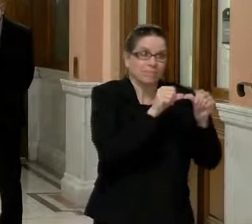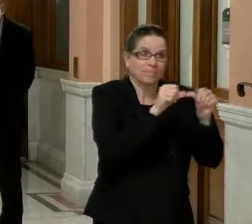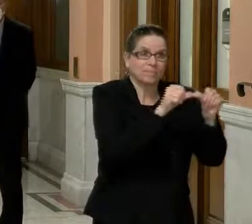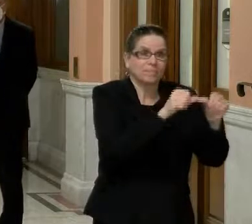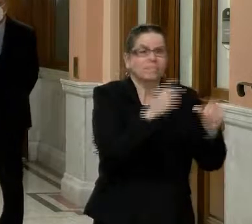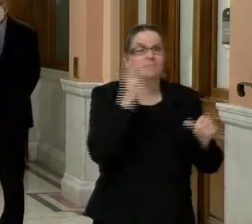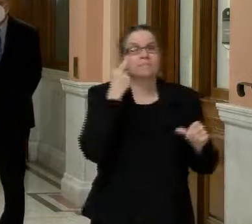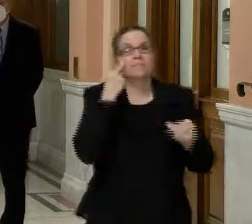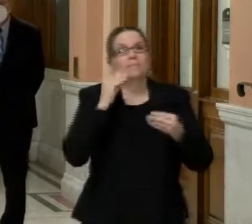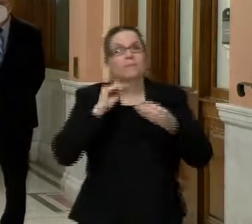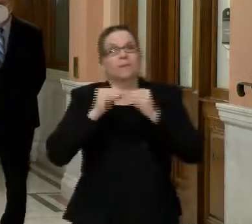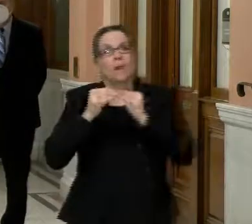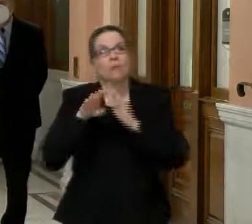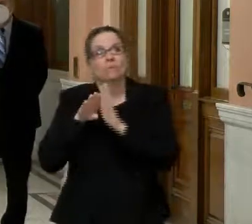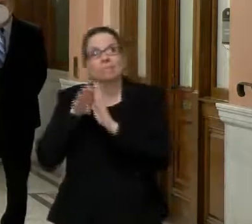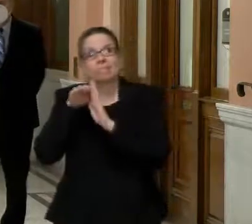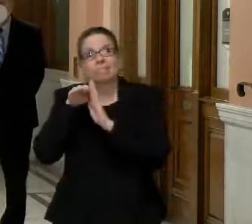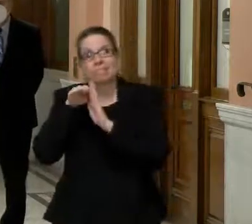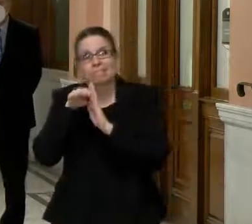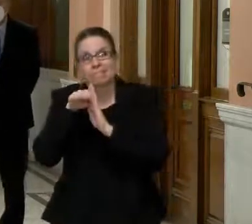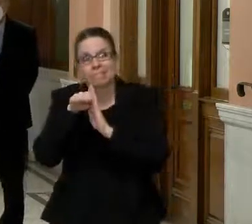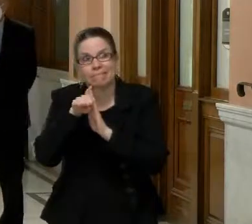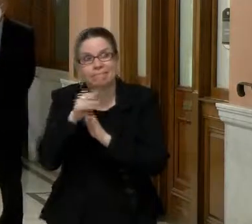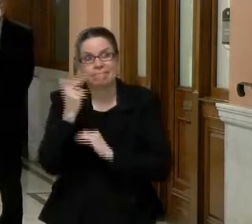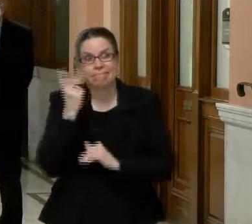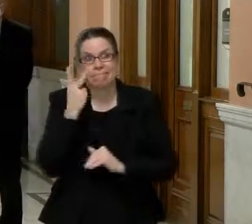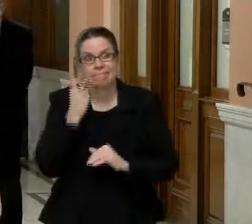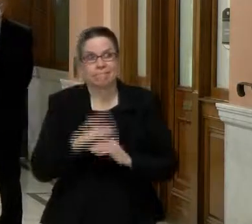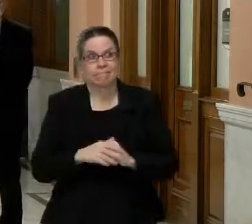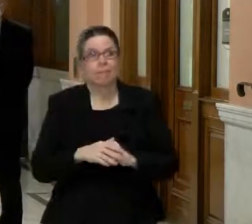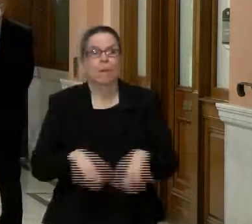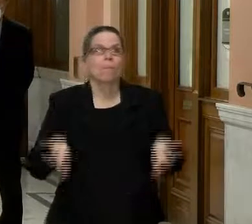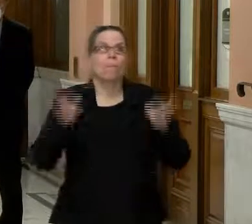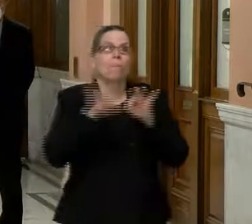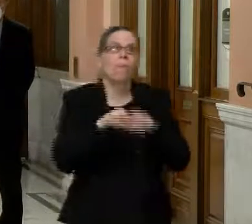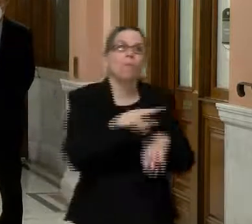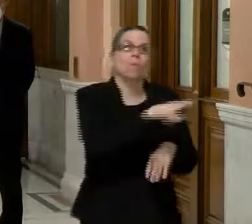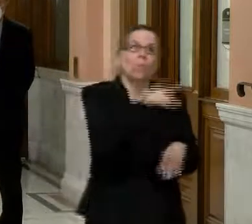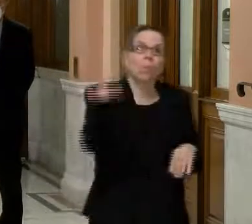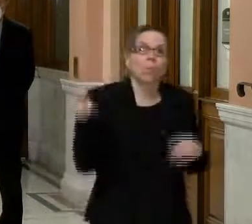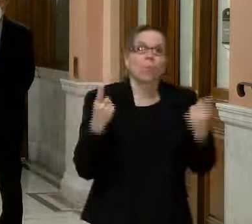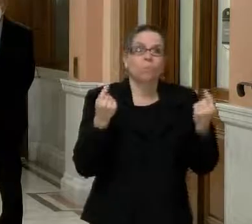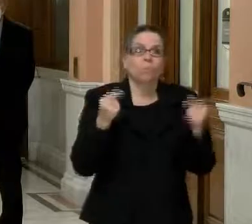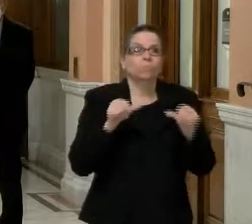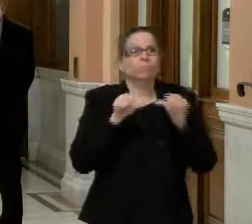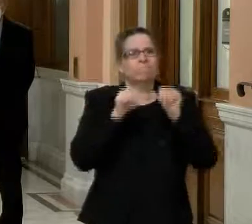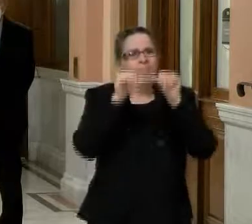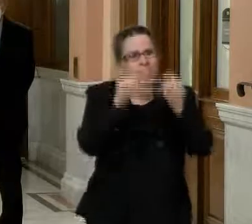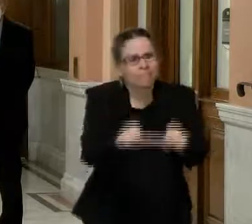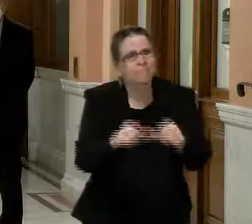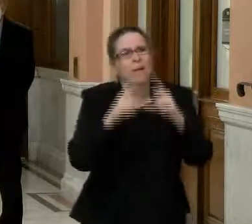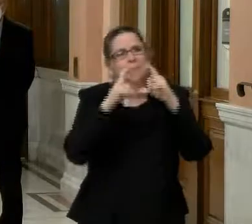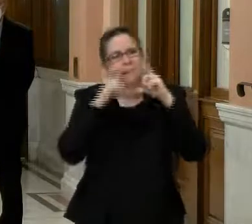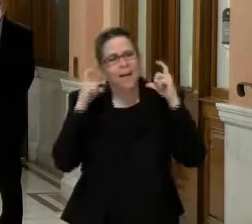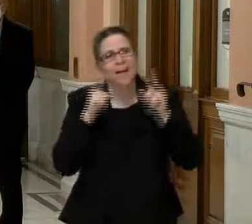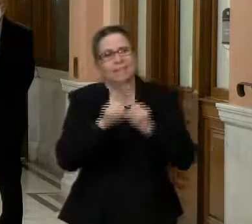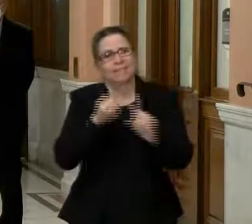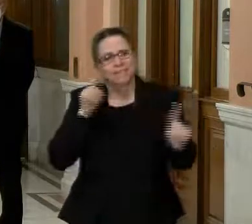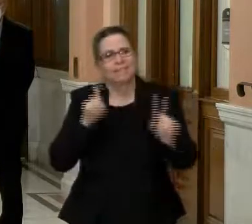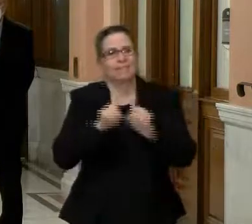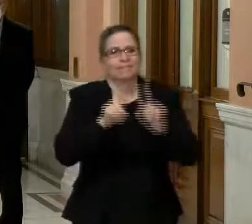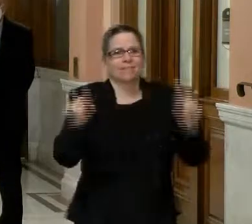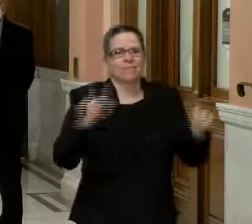to do their part and really drive down despite, uh, the presence of this UK, uh, strain. Um,